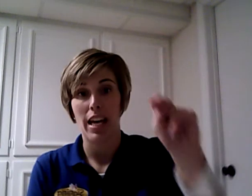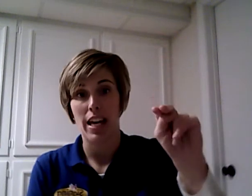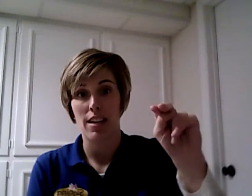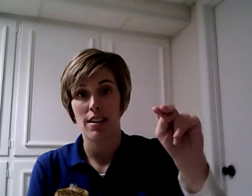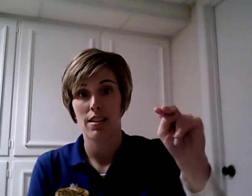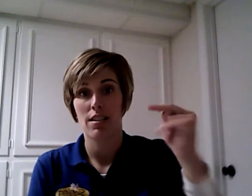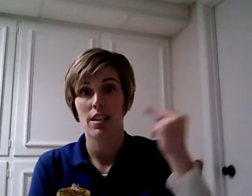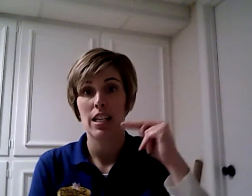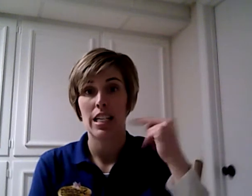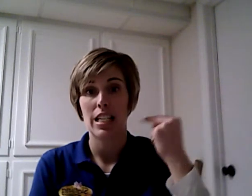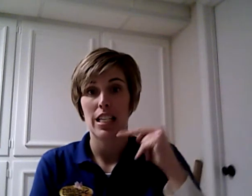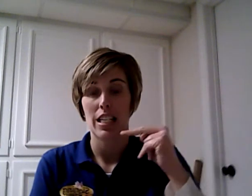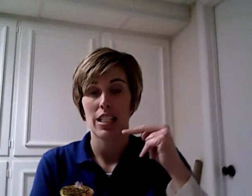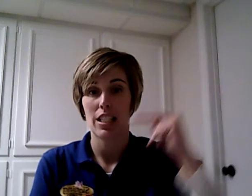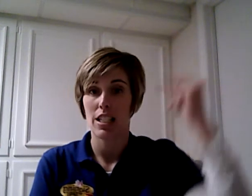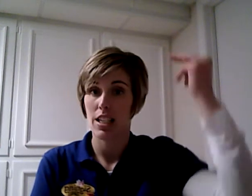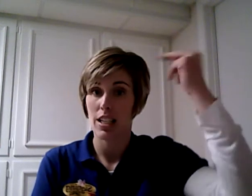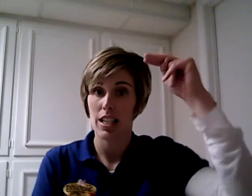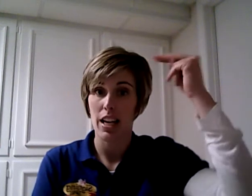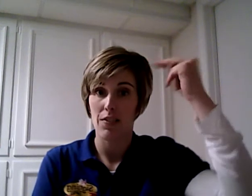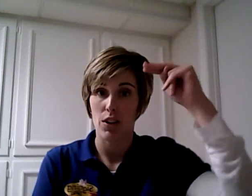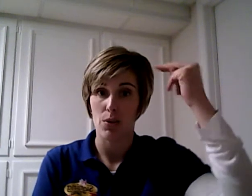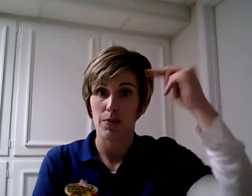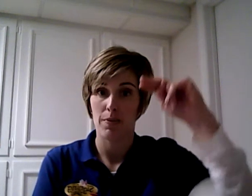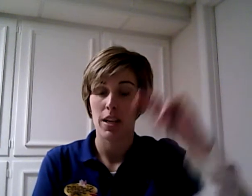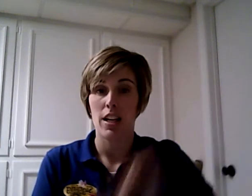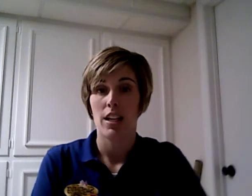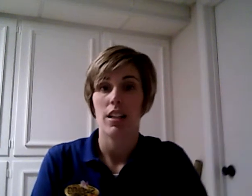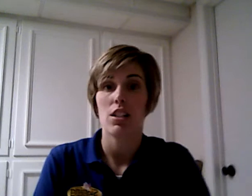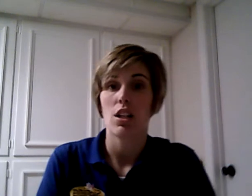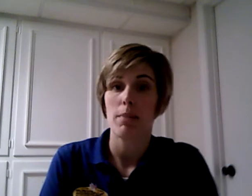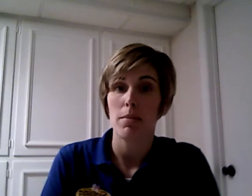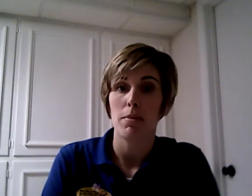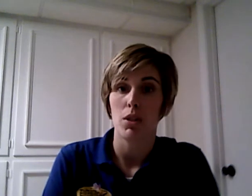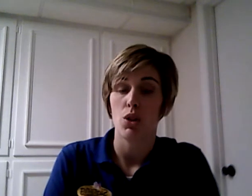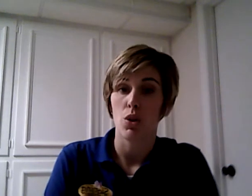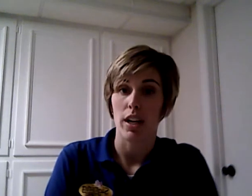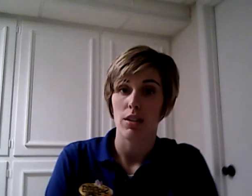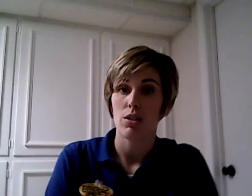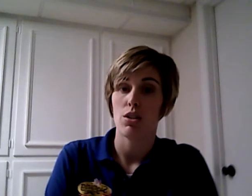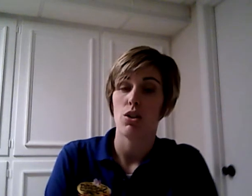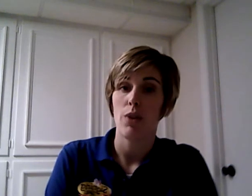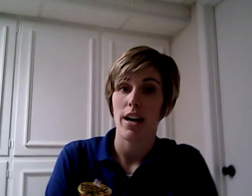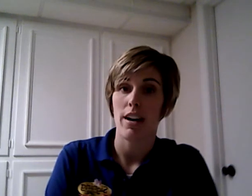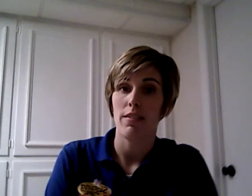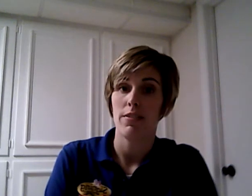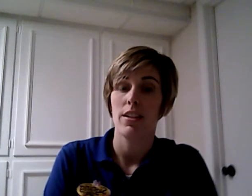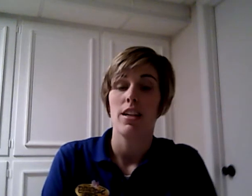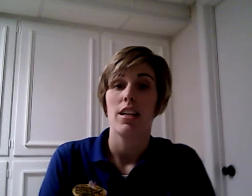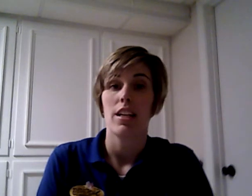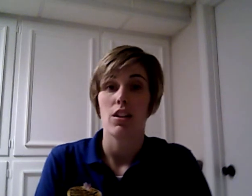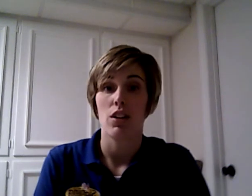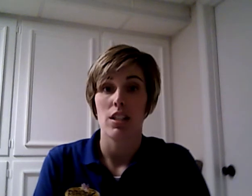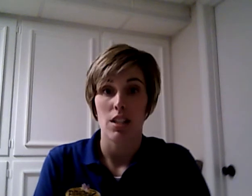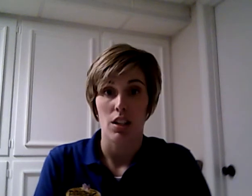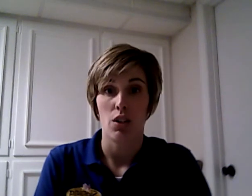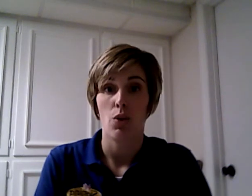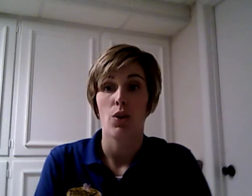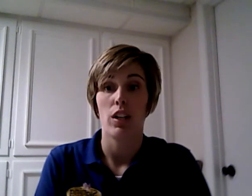N. Niece. Nephew. Now, let's talk about people in your house. So, you have either a son or a